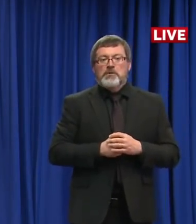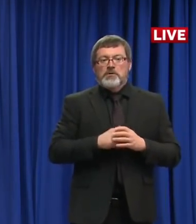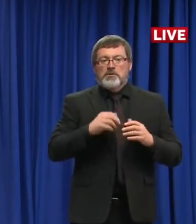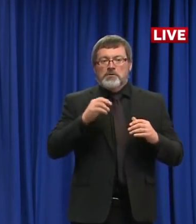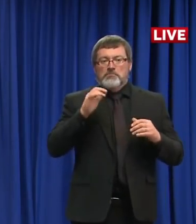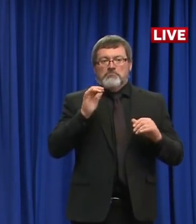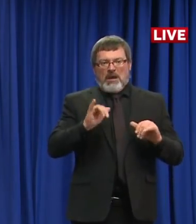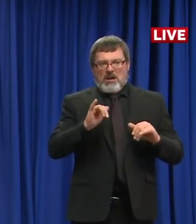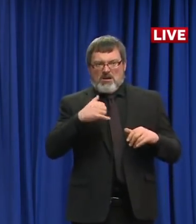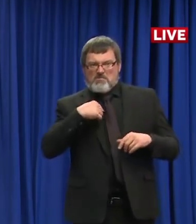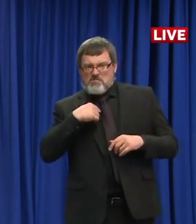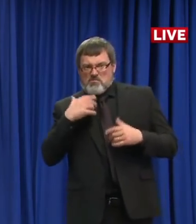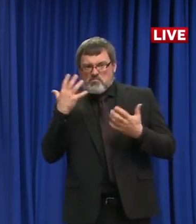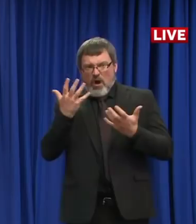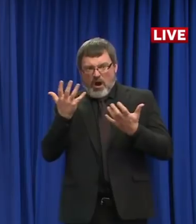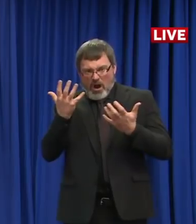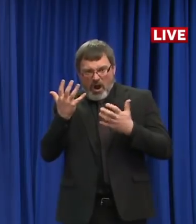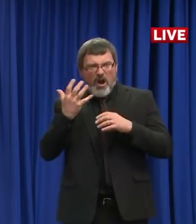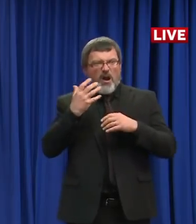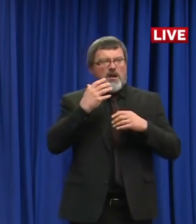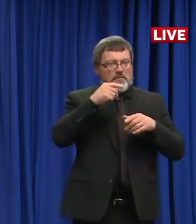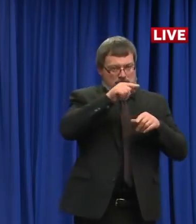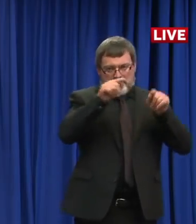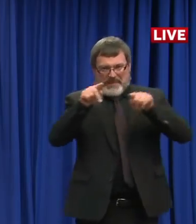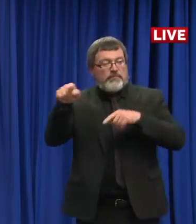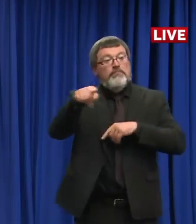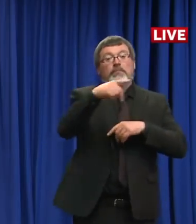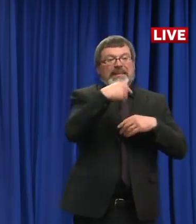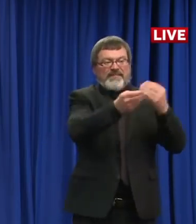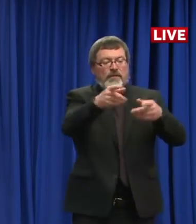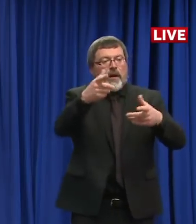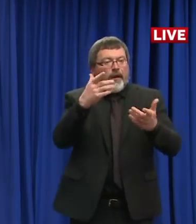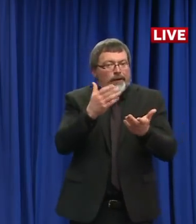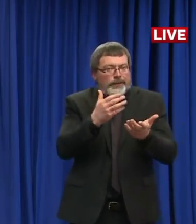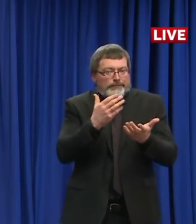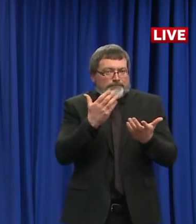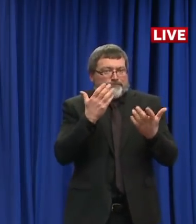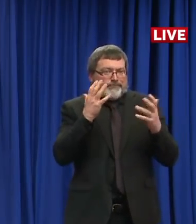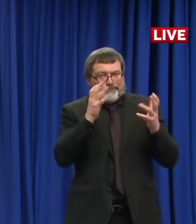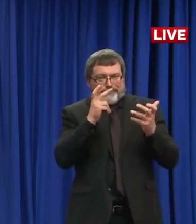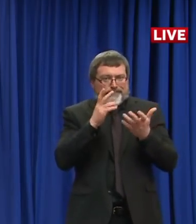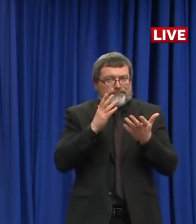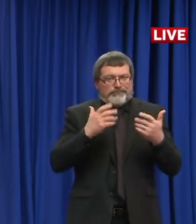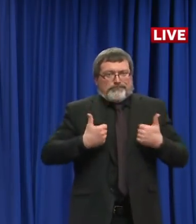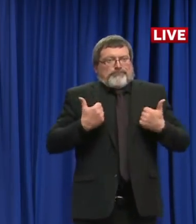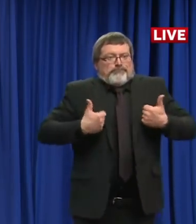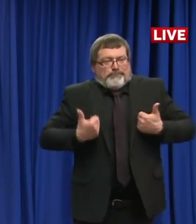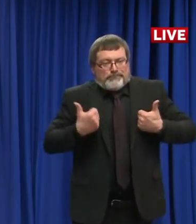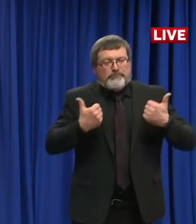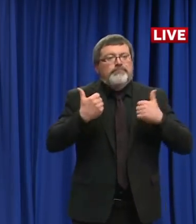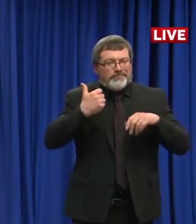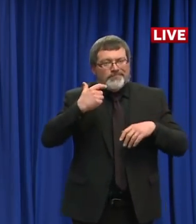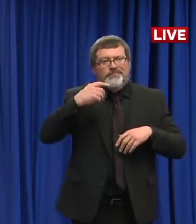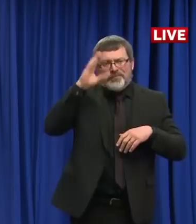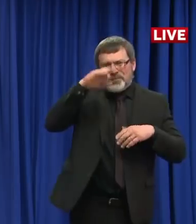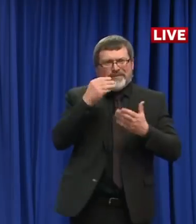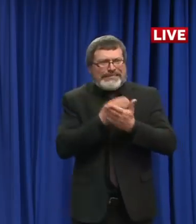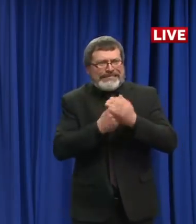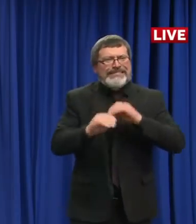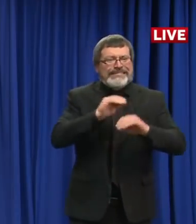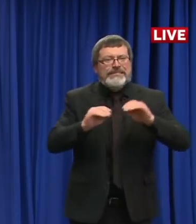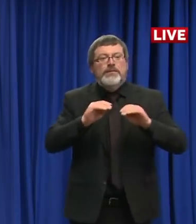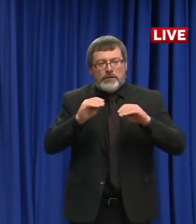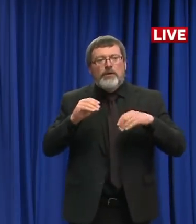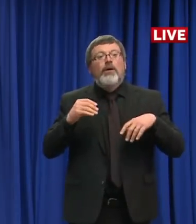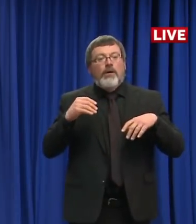have come to expect. It's been a busy past few days with state officials working all over the Easter weekend to secure, as a lot of folks